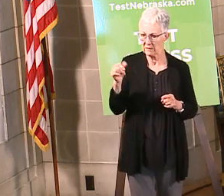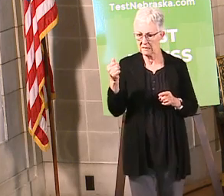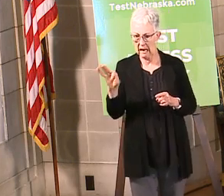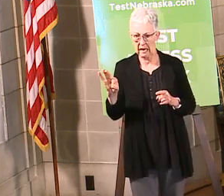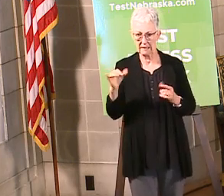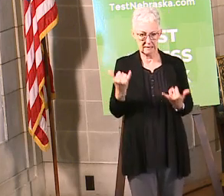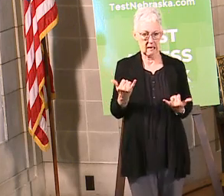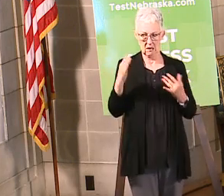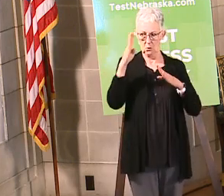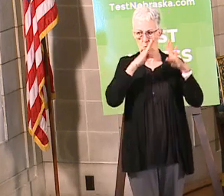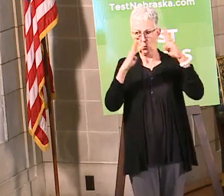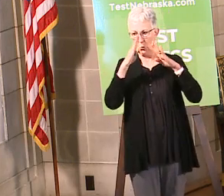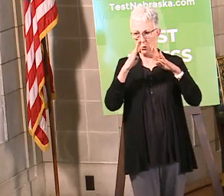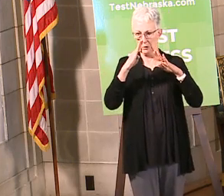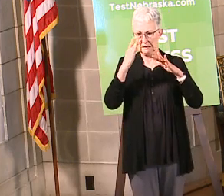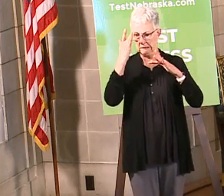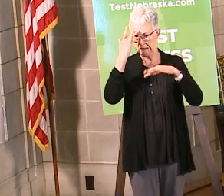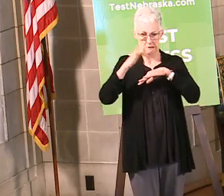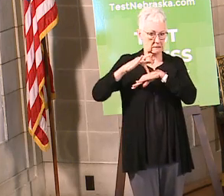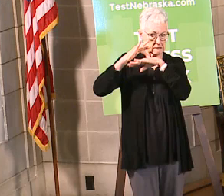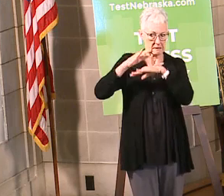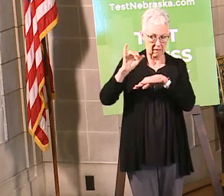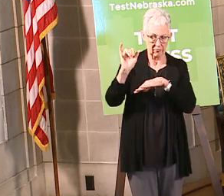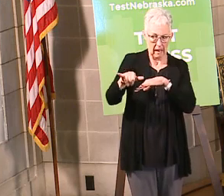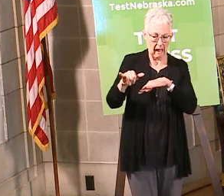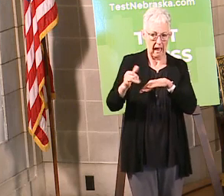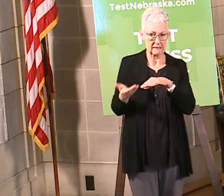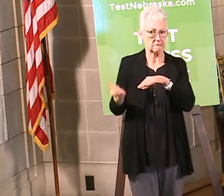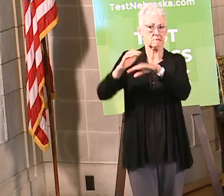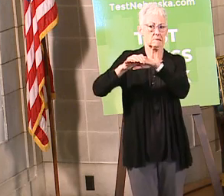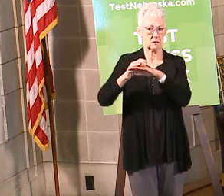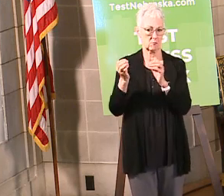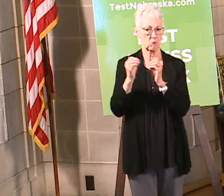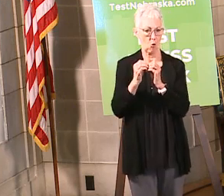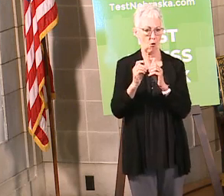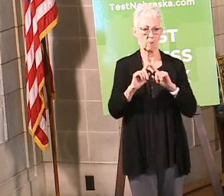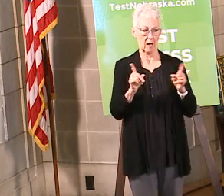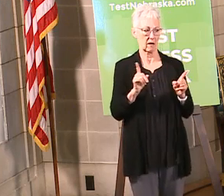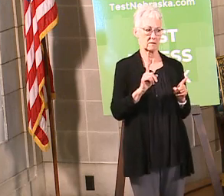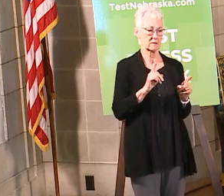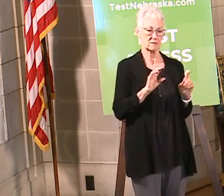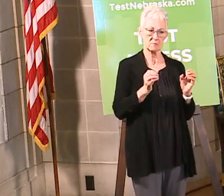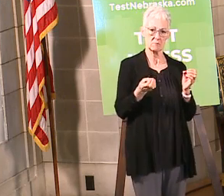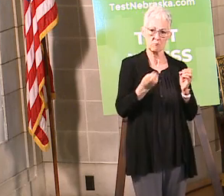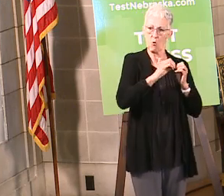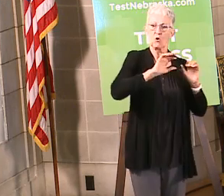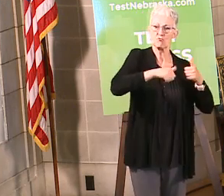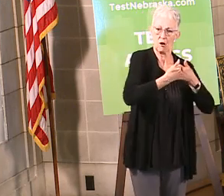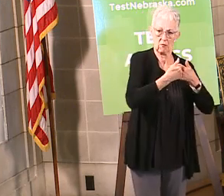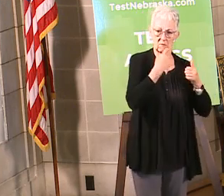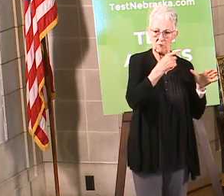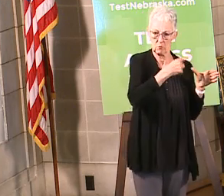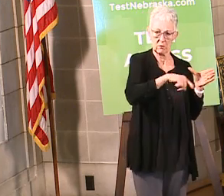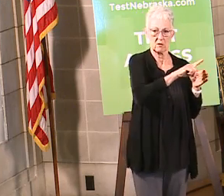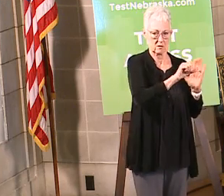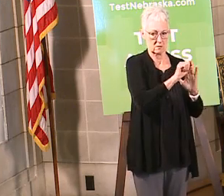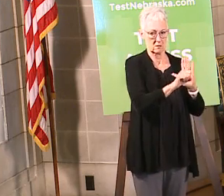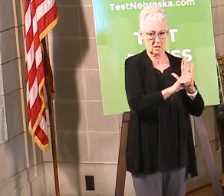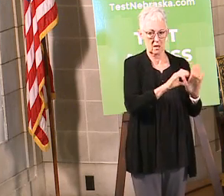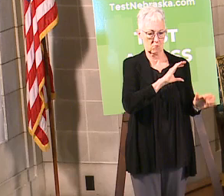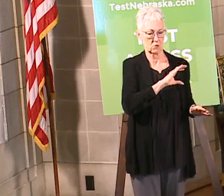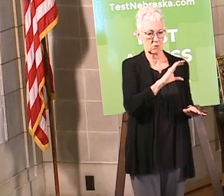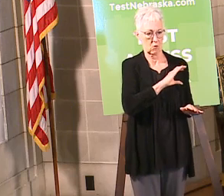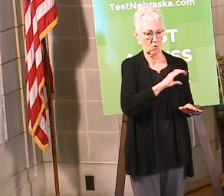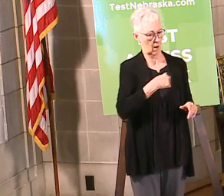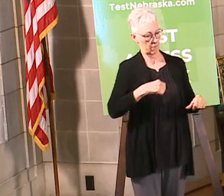can tell you that our team is up for the challenge and they're still proud to serve nebraska and and frankly if I can brag